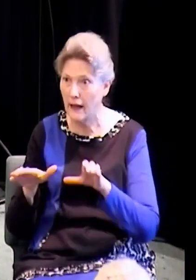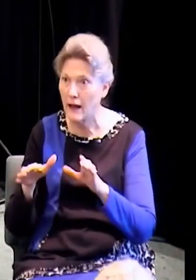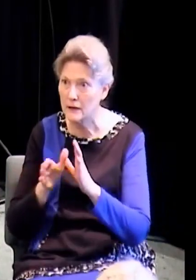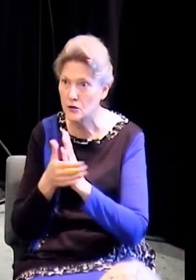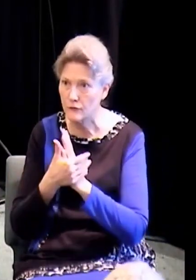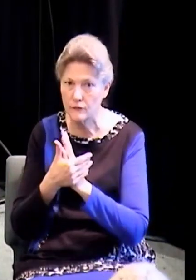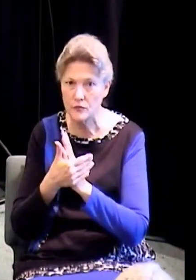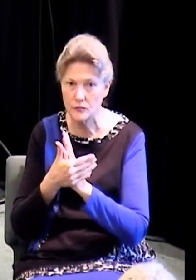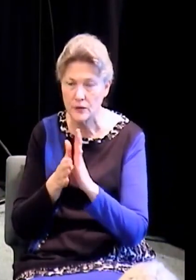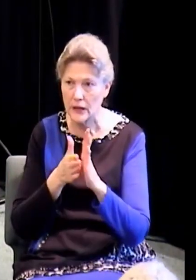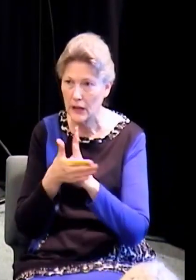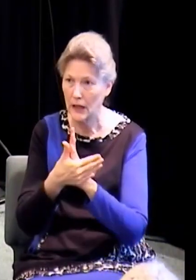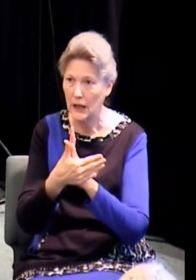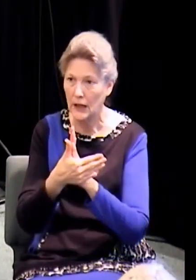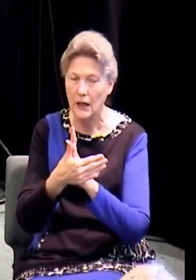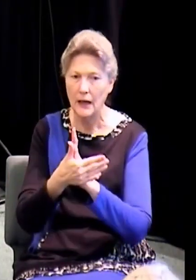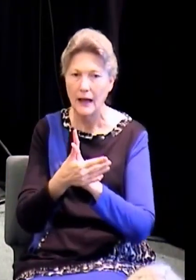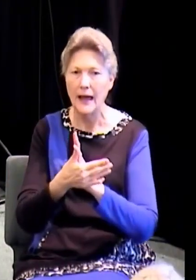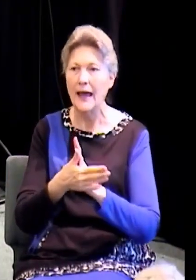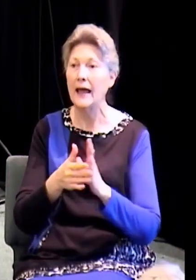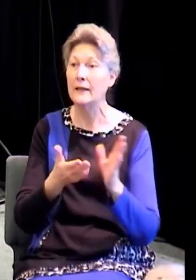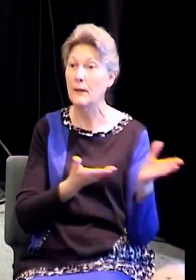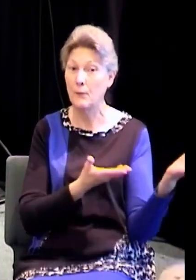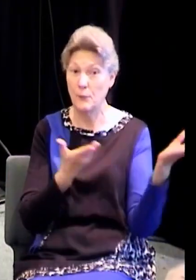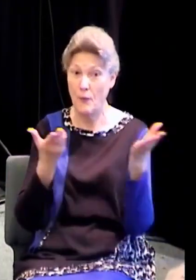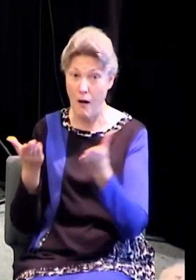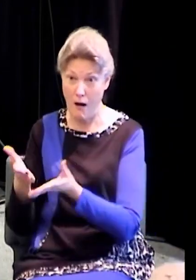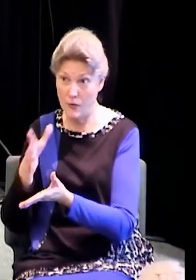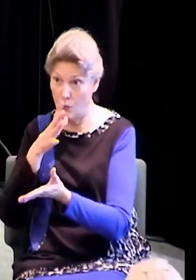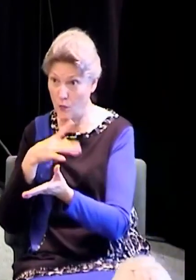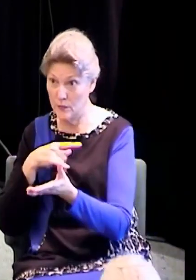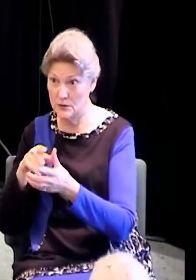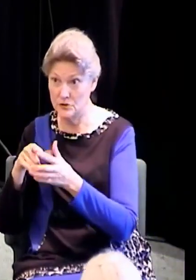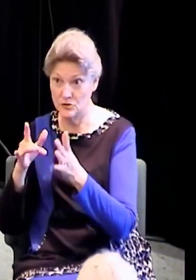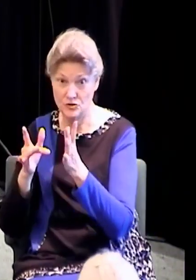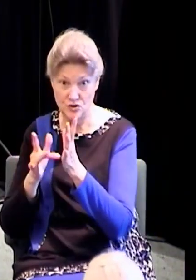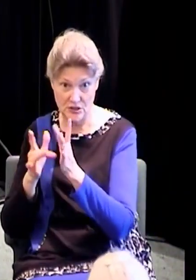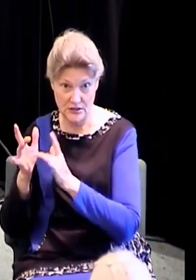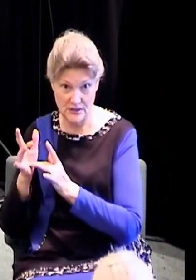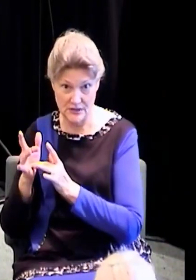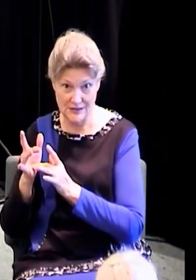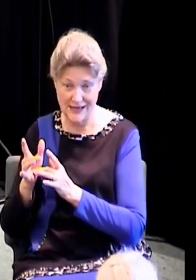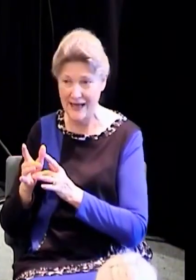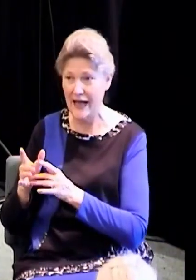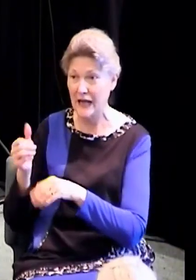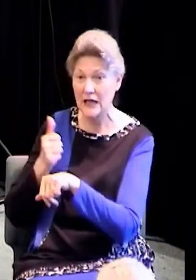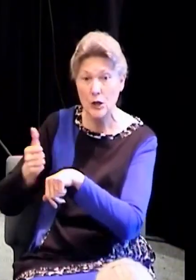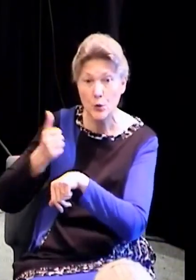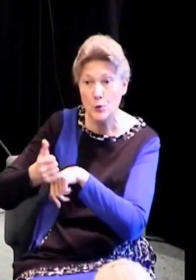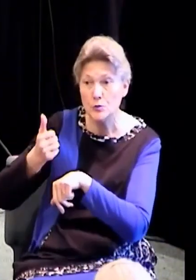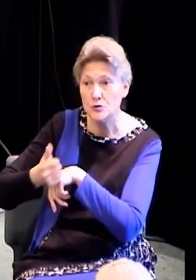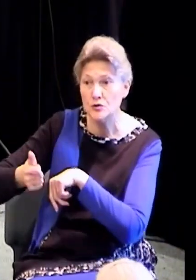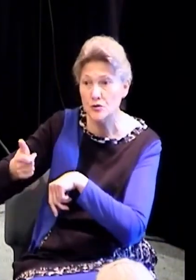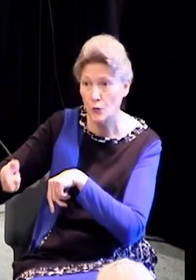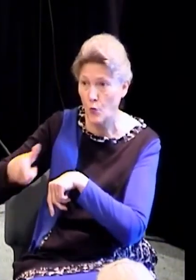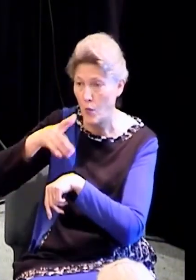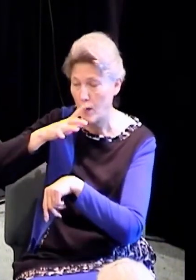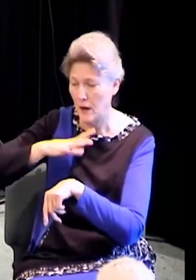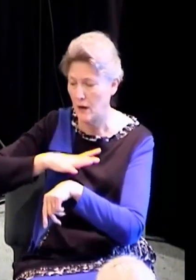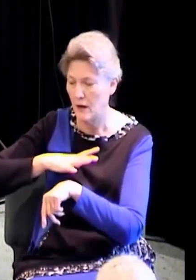What do you say? Trying to catch him, trying to trip him up. He began to write some things. He stooped down and he